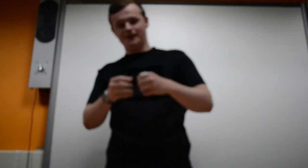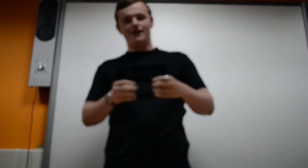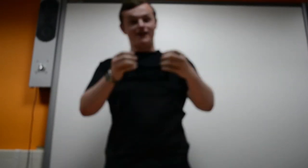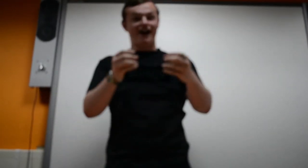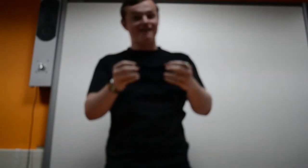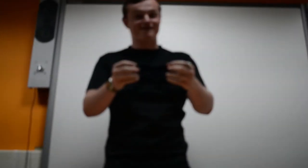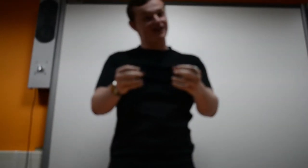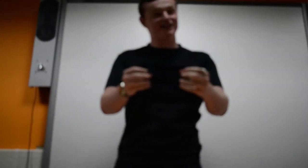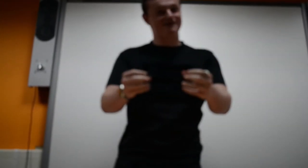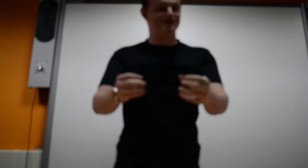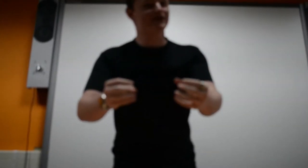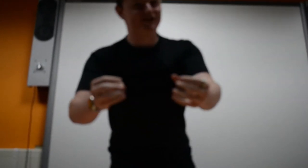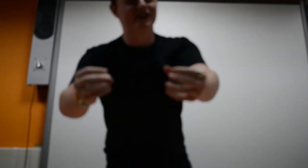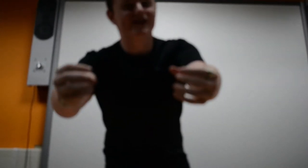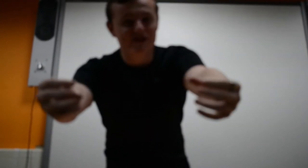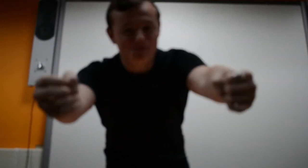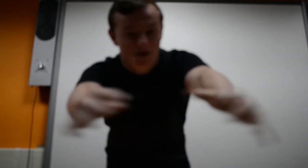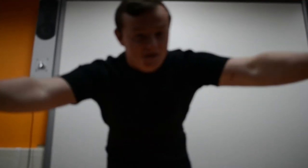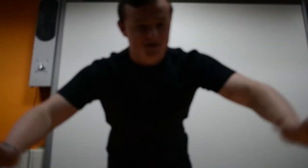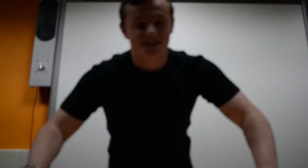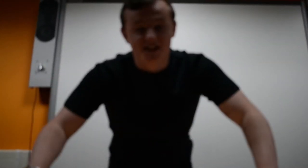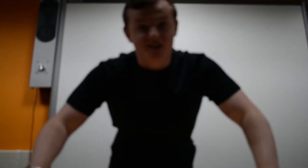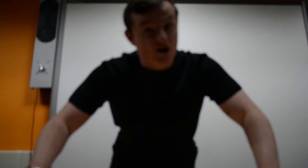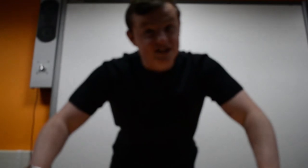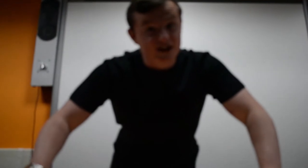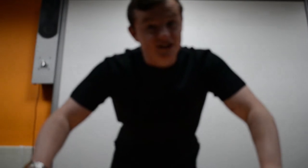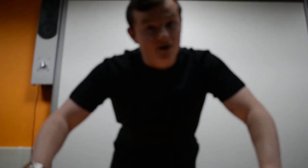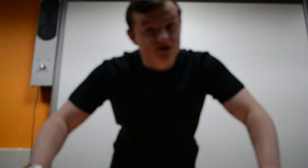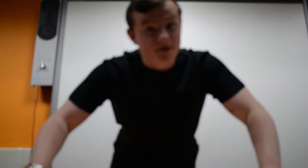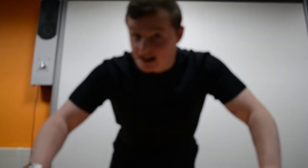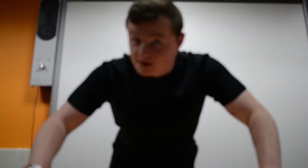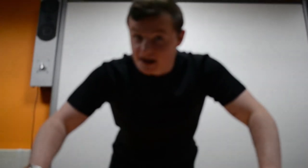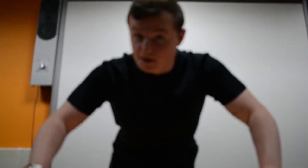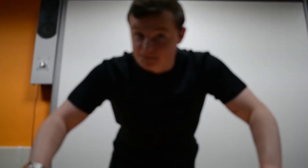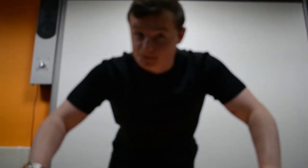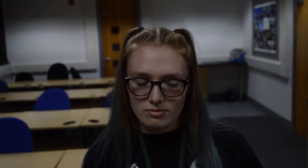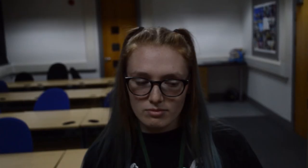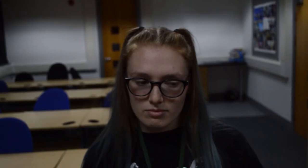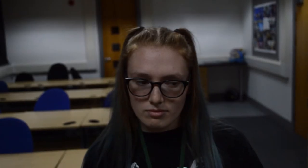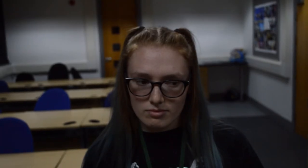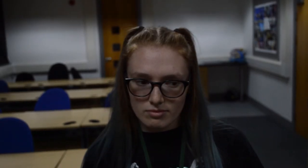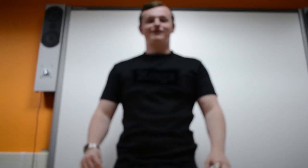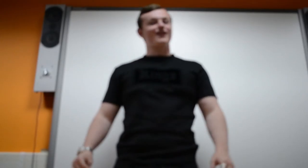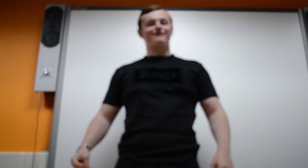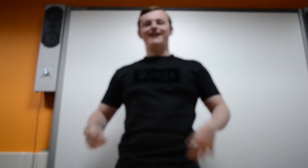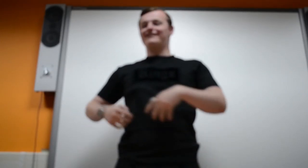We have a French poodle for you. Sorry, son. The dog was rabbit. Had to put it down. For the grand finale,